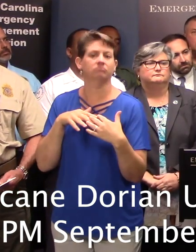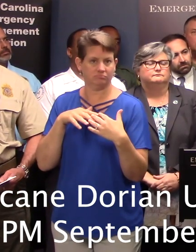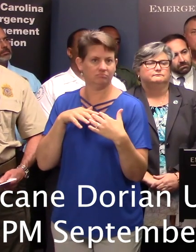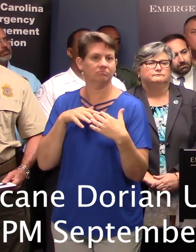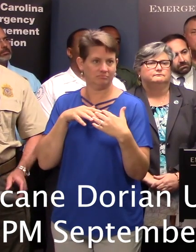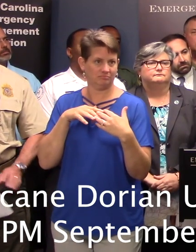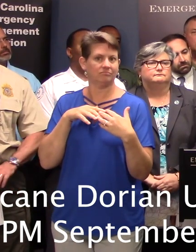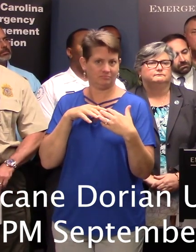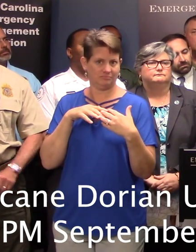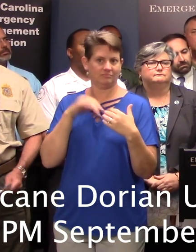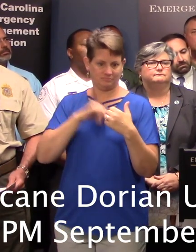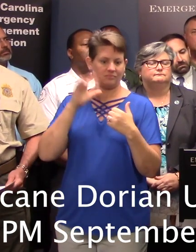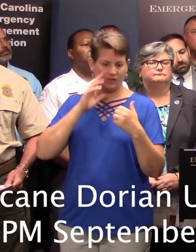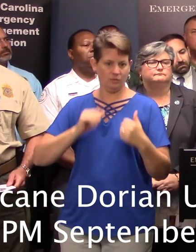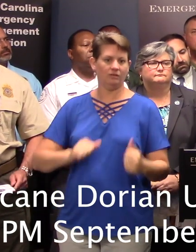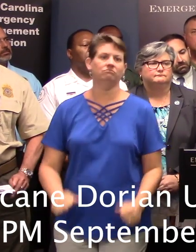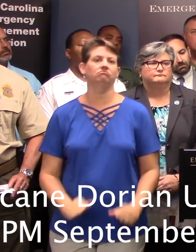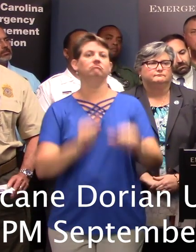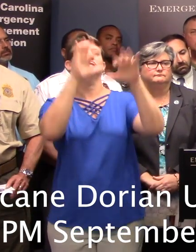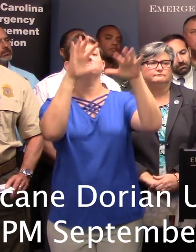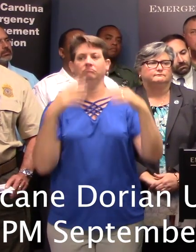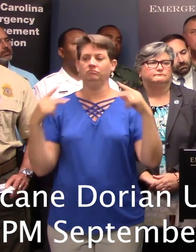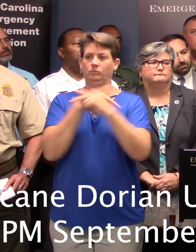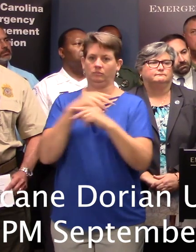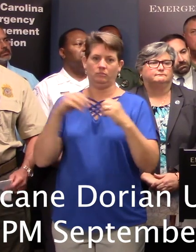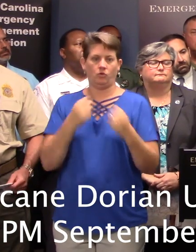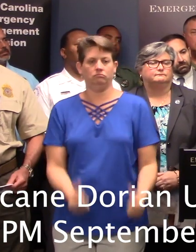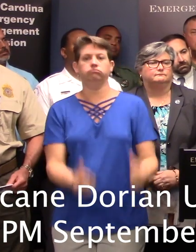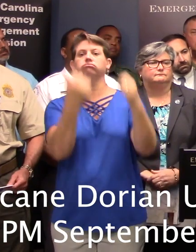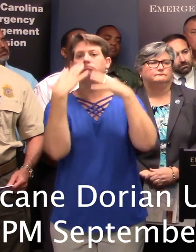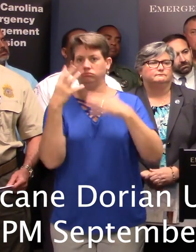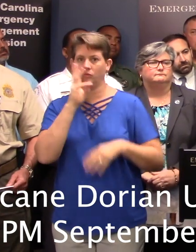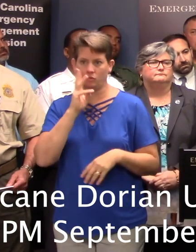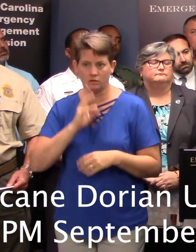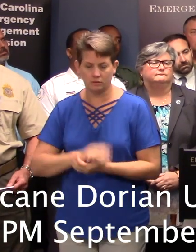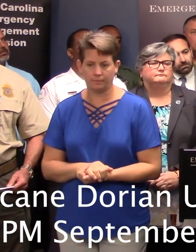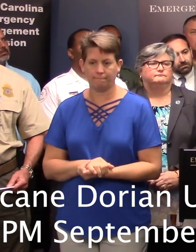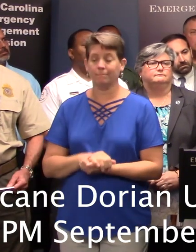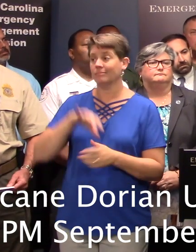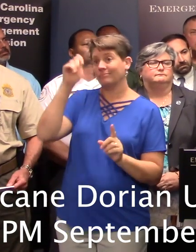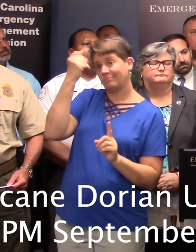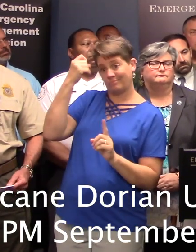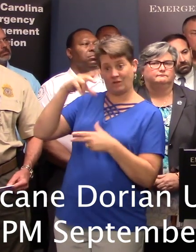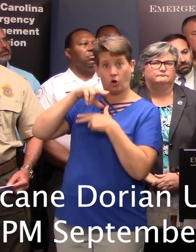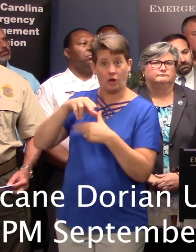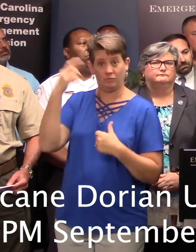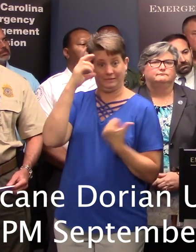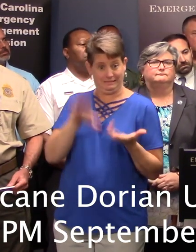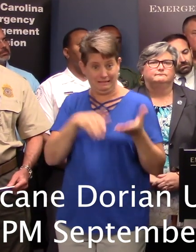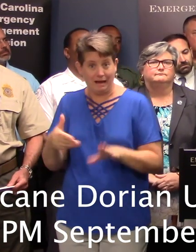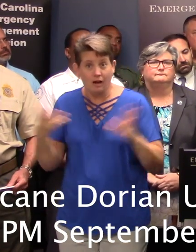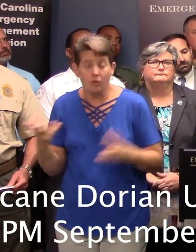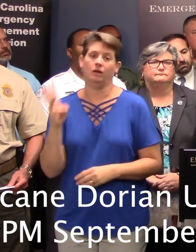our coast, which is going to make that storm surge even higher. And, again, more people die in hurricanes from water than they